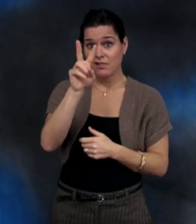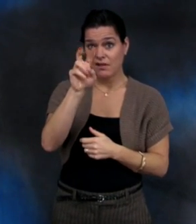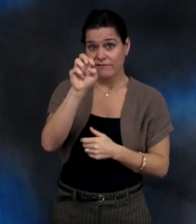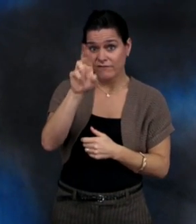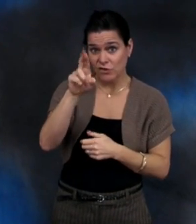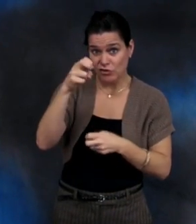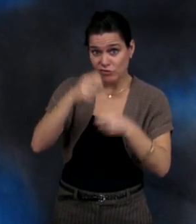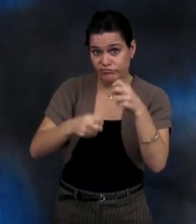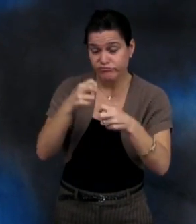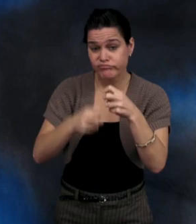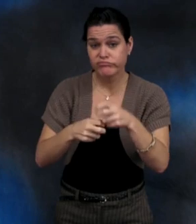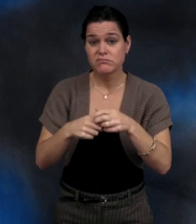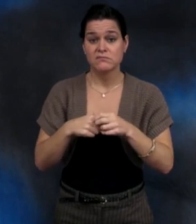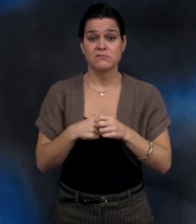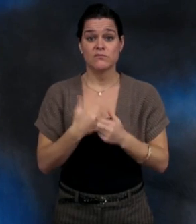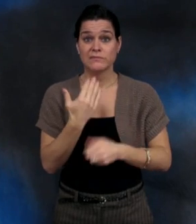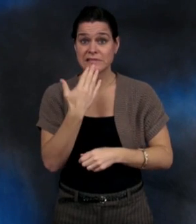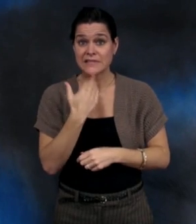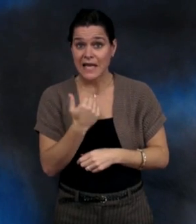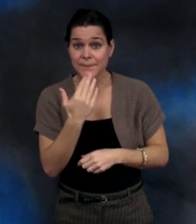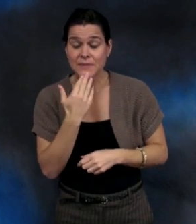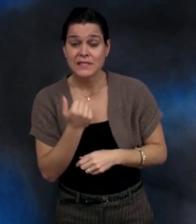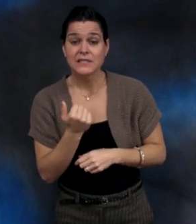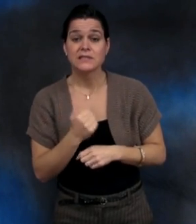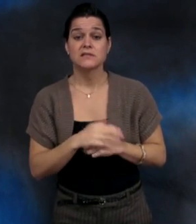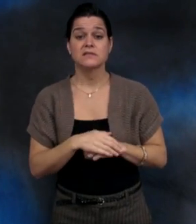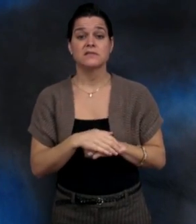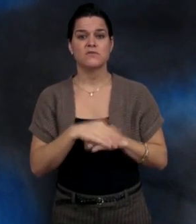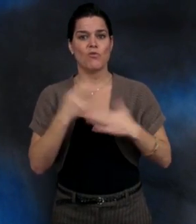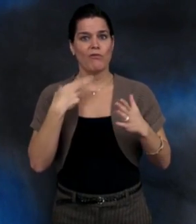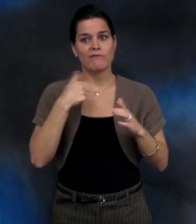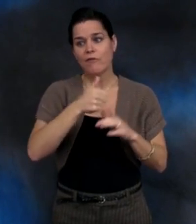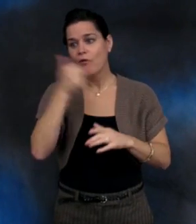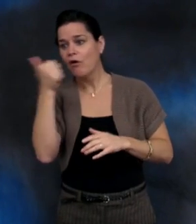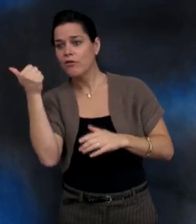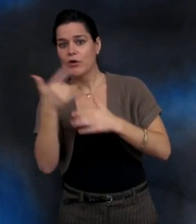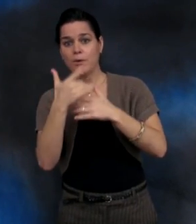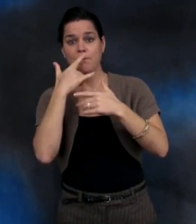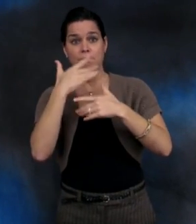or metabolic diseases such as diabetes,